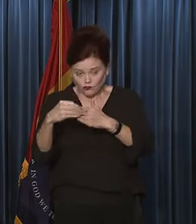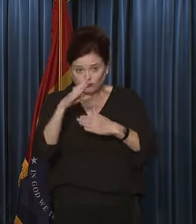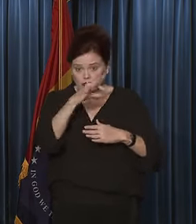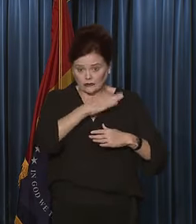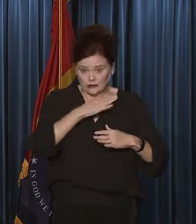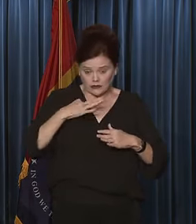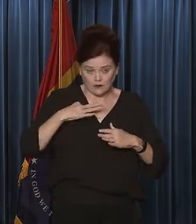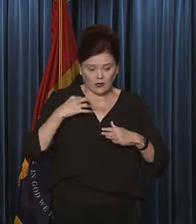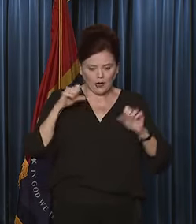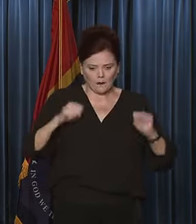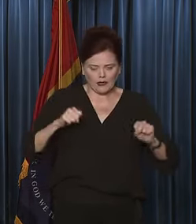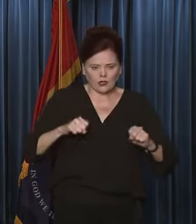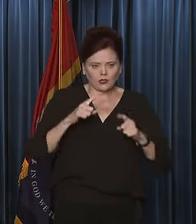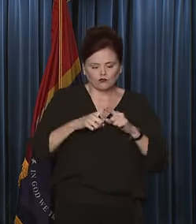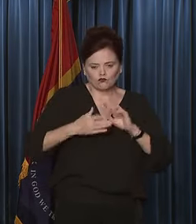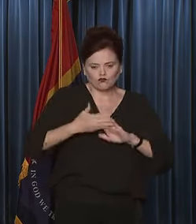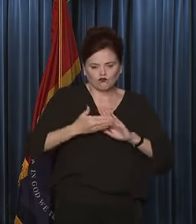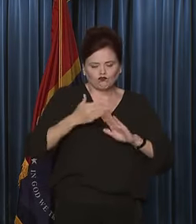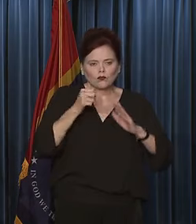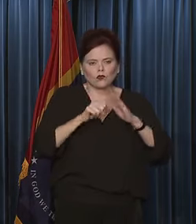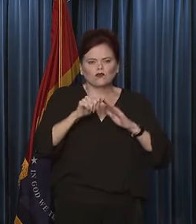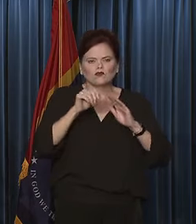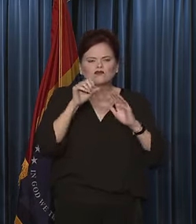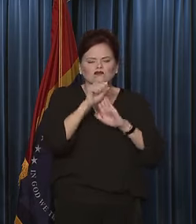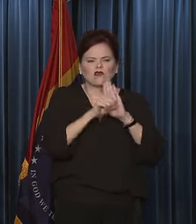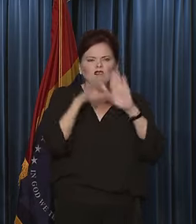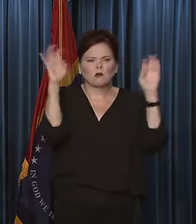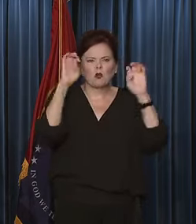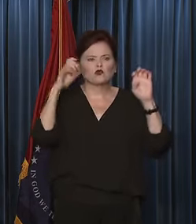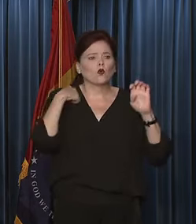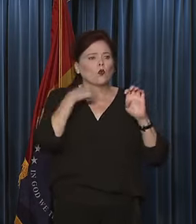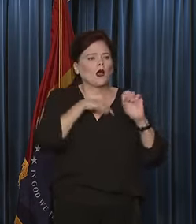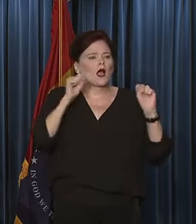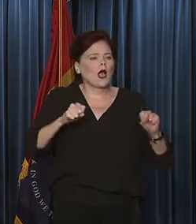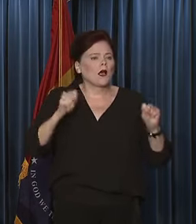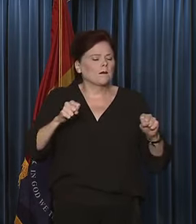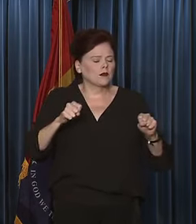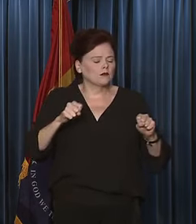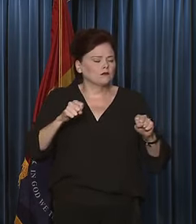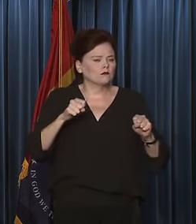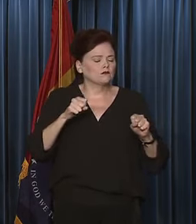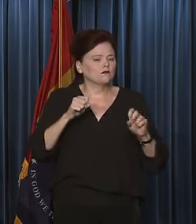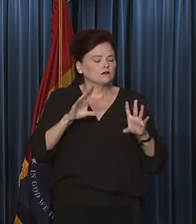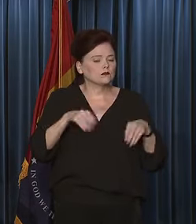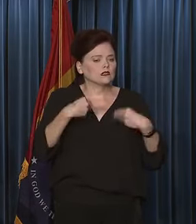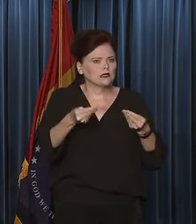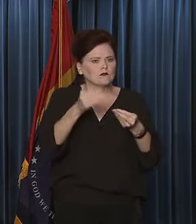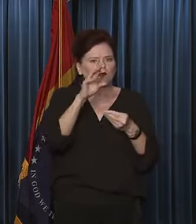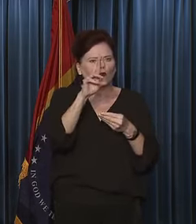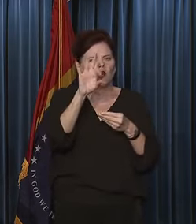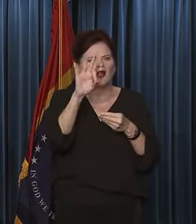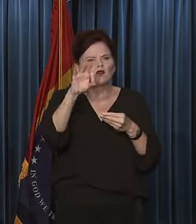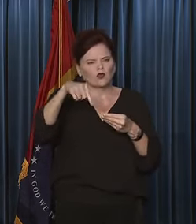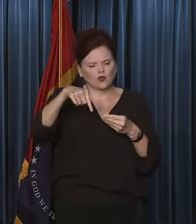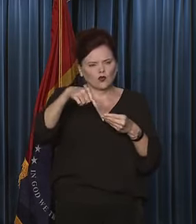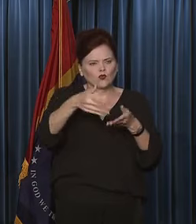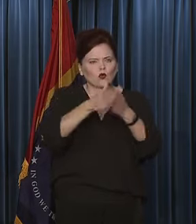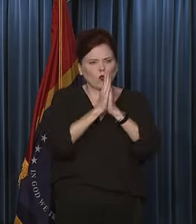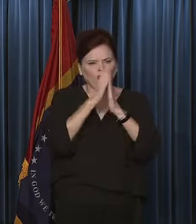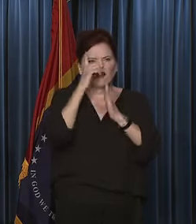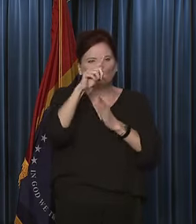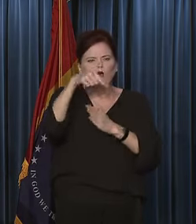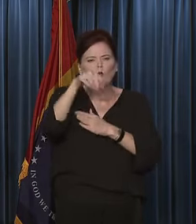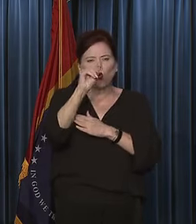the abilities for us to operate under a state of emergency, we were able to issue those RFQs, request for